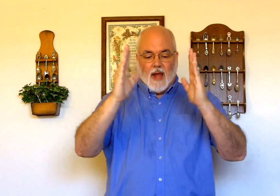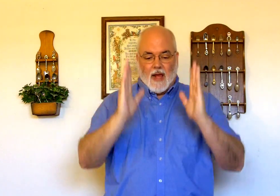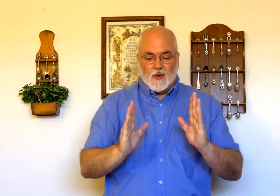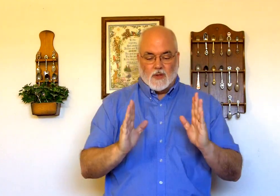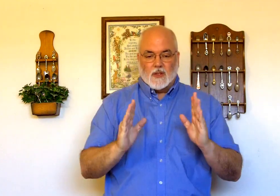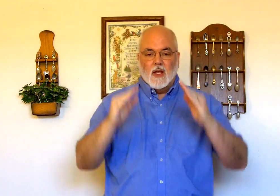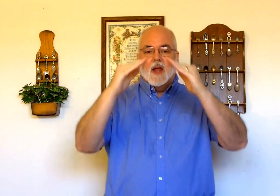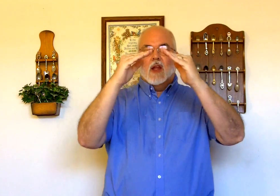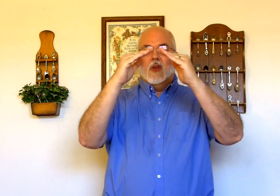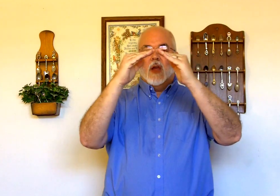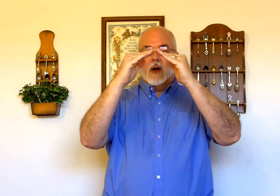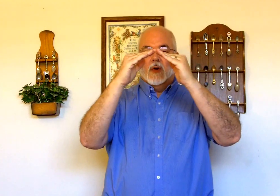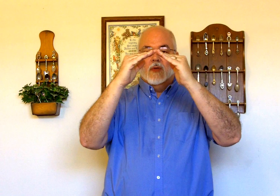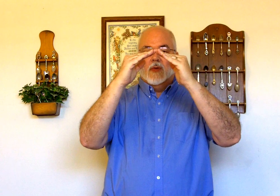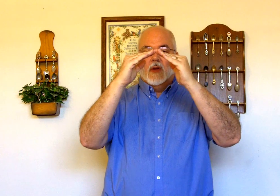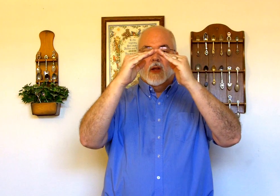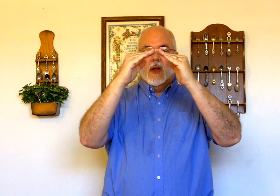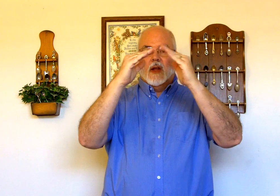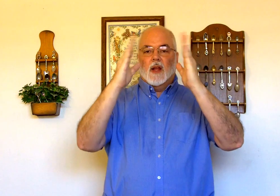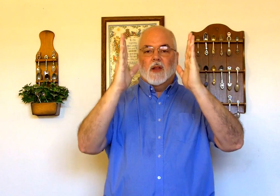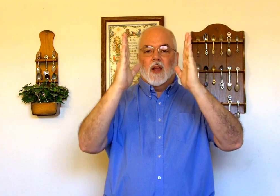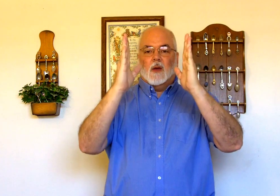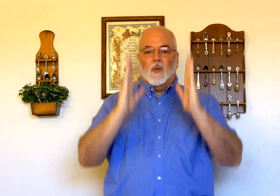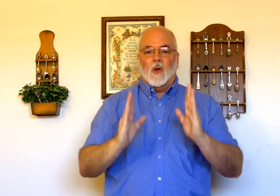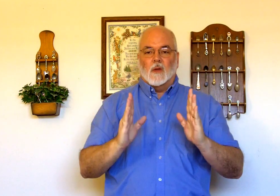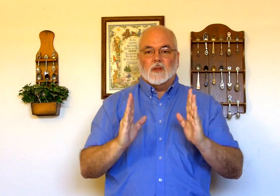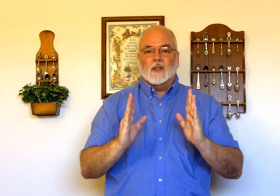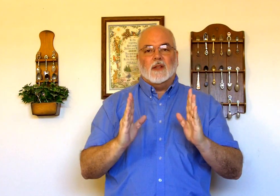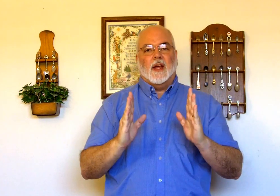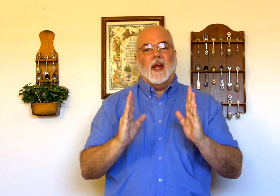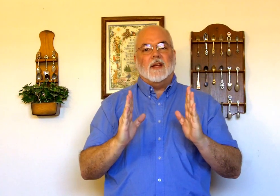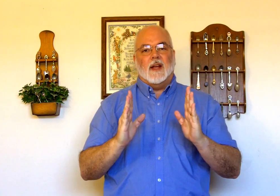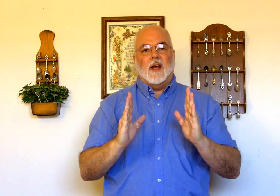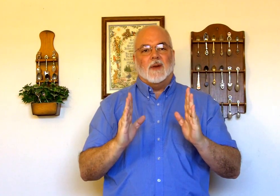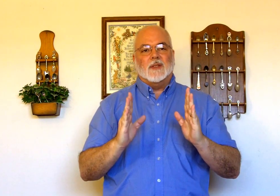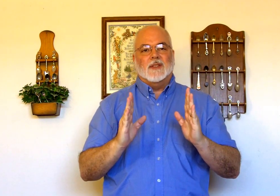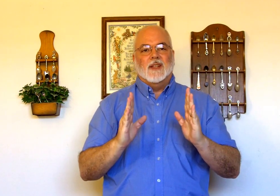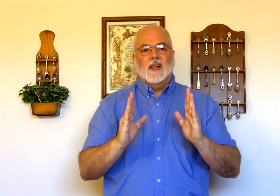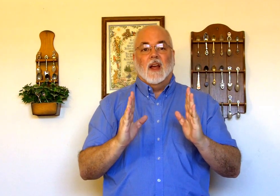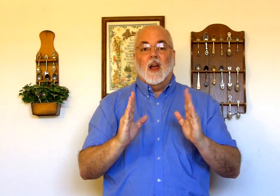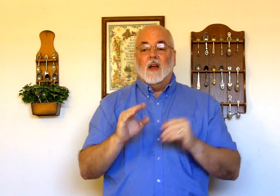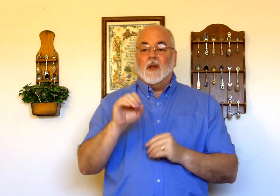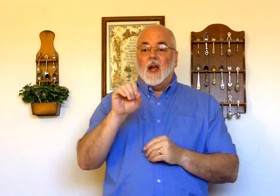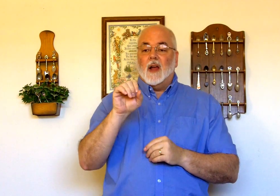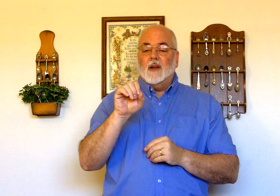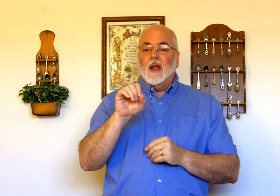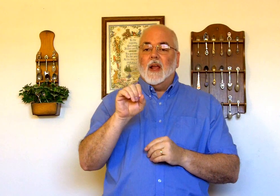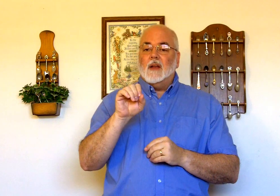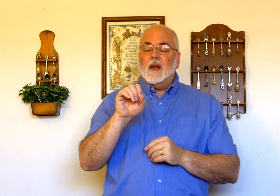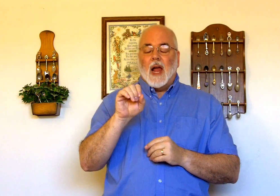house. You got a roof and you got walls. That's a house of God. And I